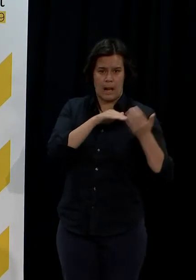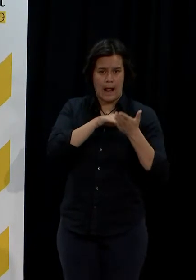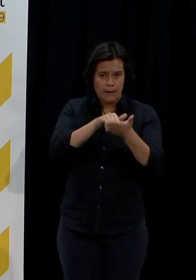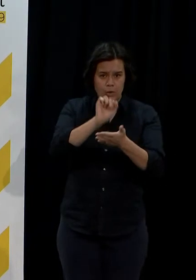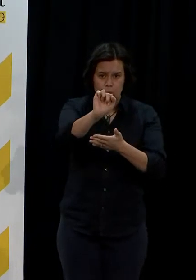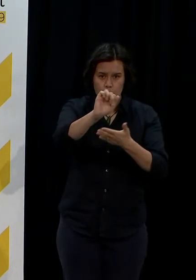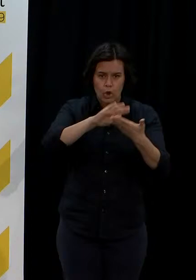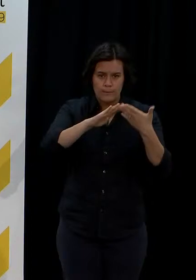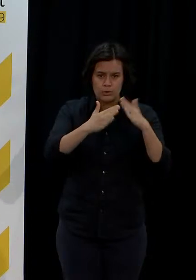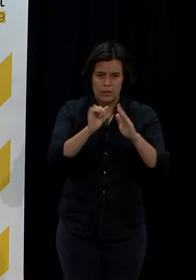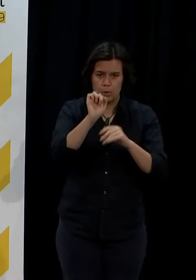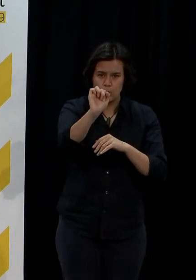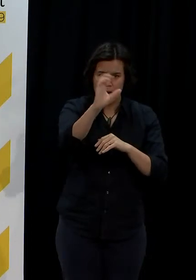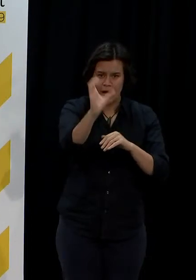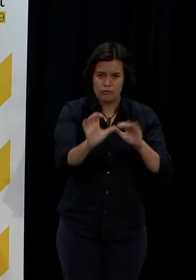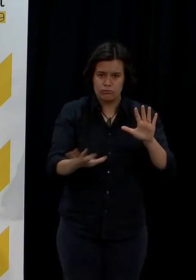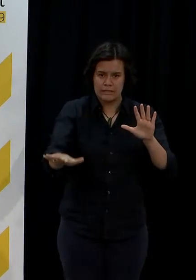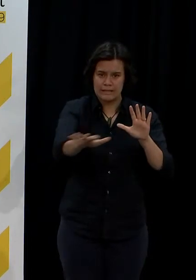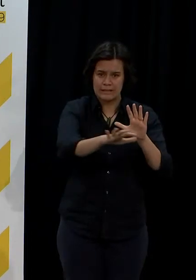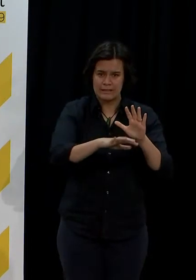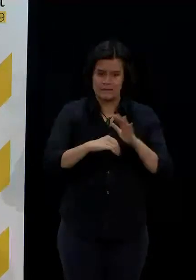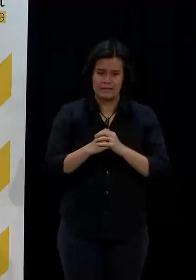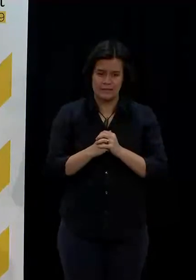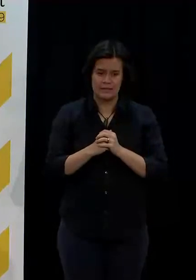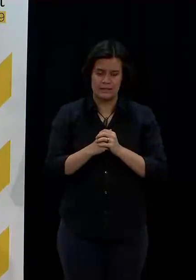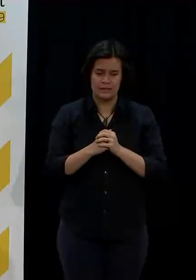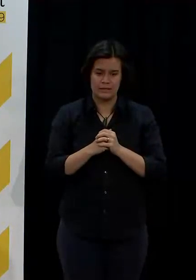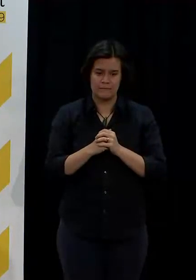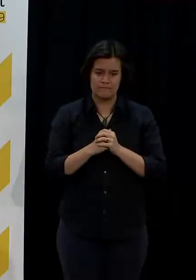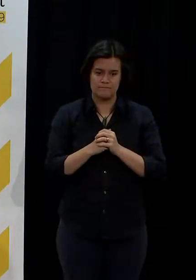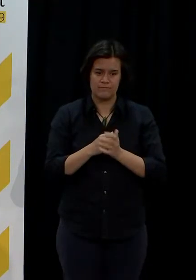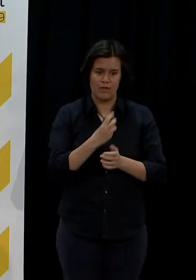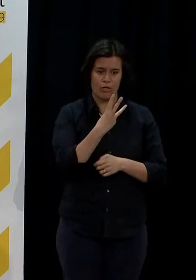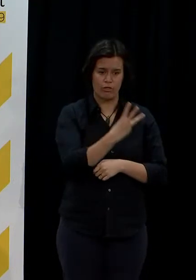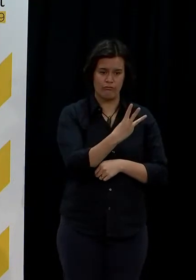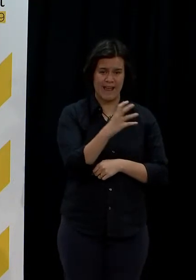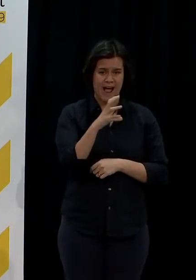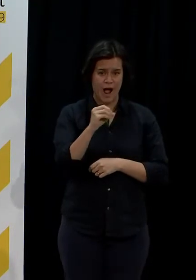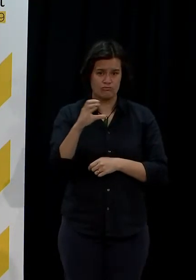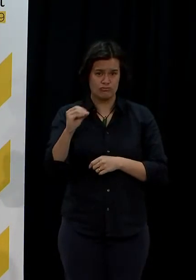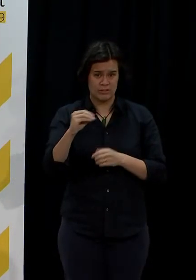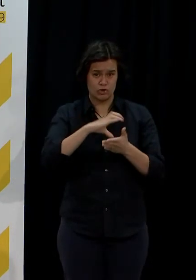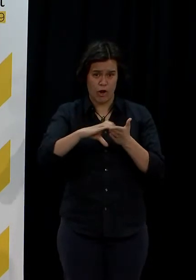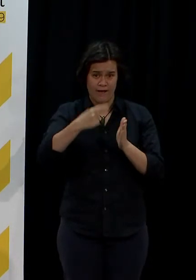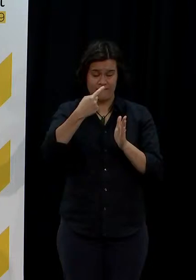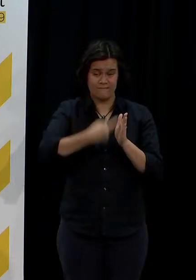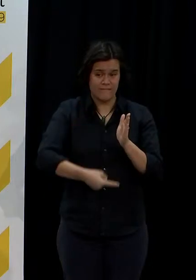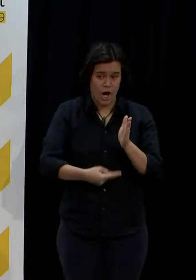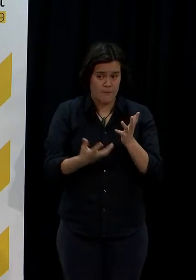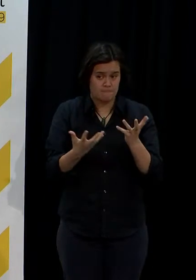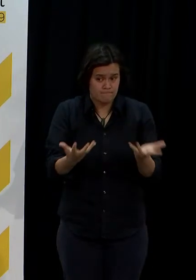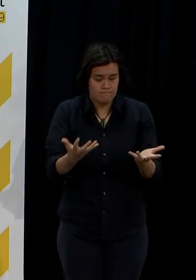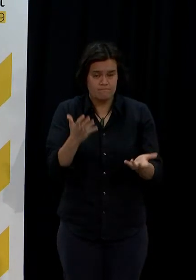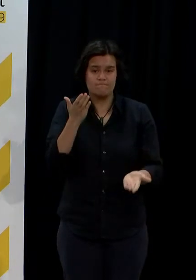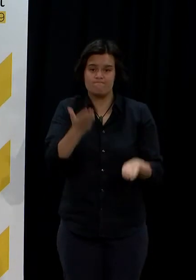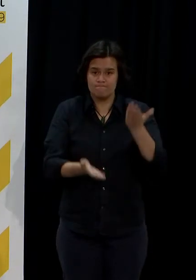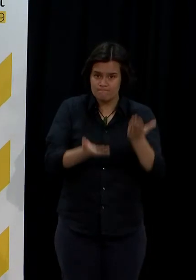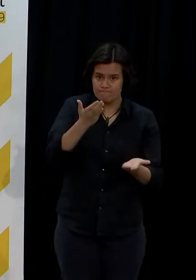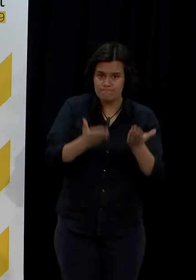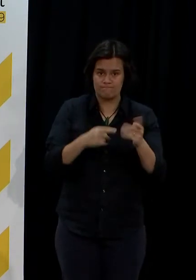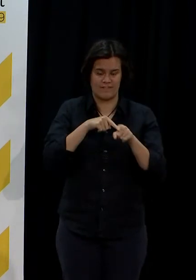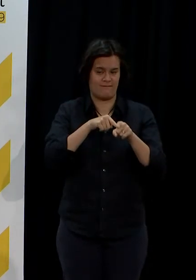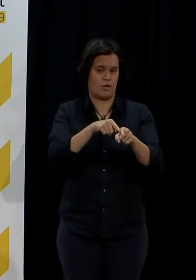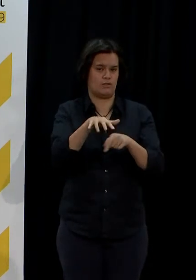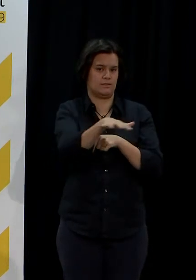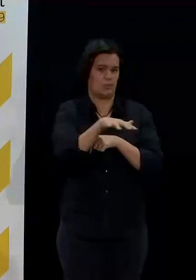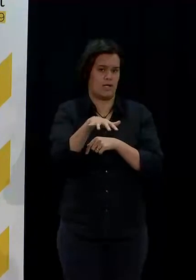incentive there is. But of course, we do always keep an assessment on fines relative to each other as well. It's something Minister Hipkins particularly